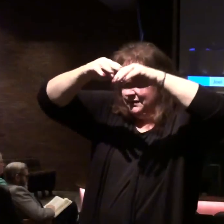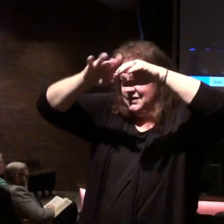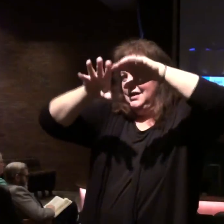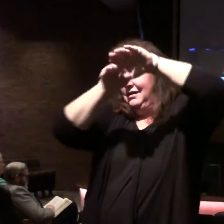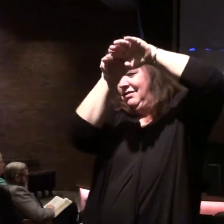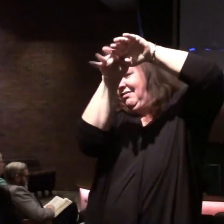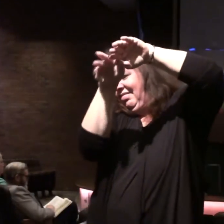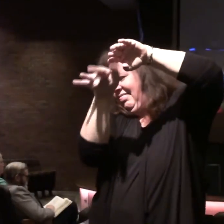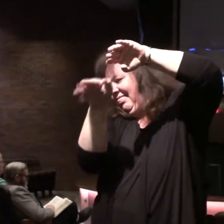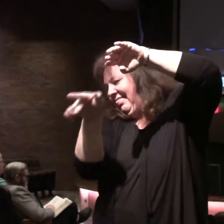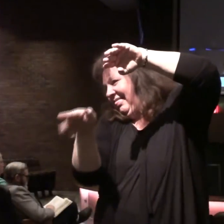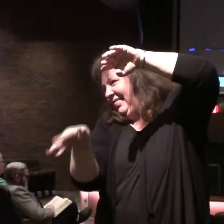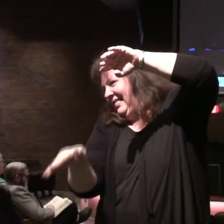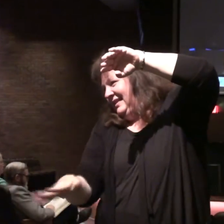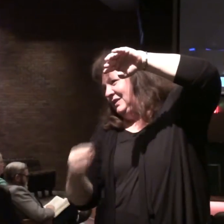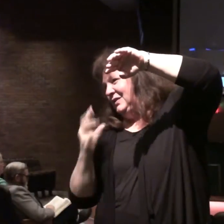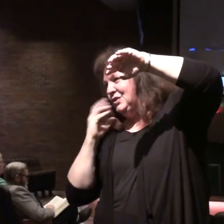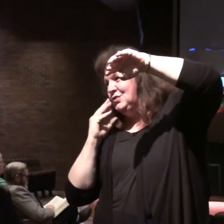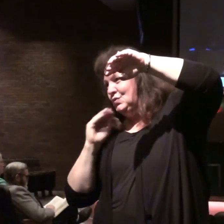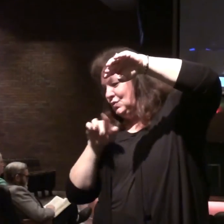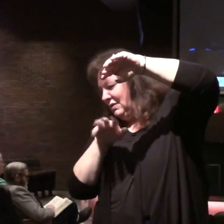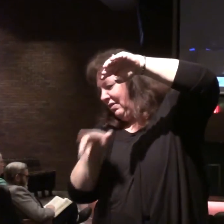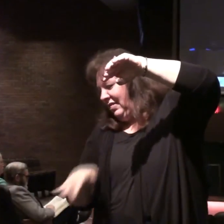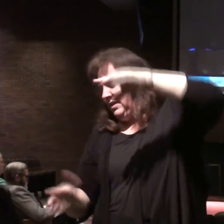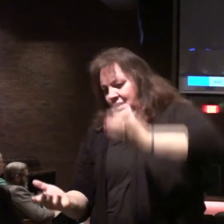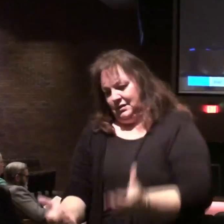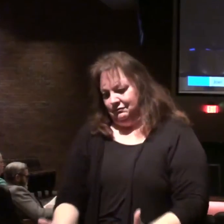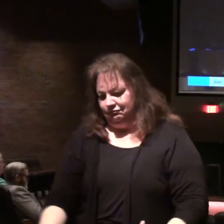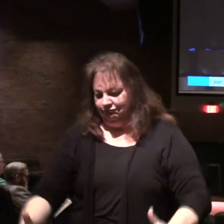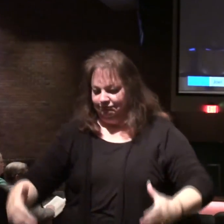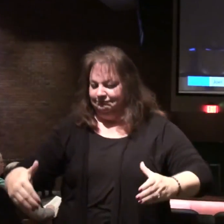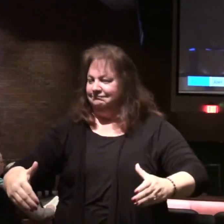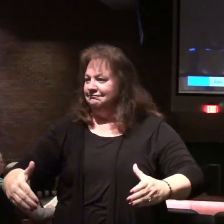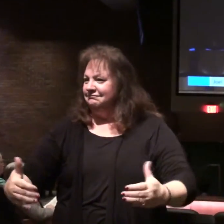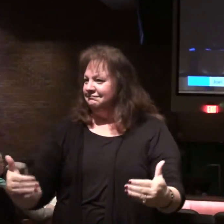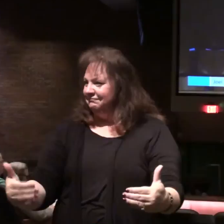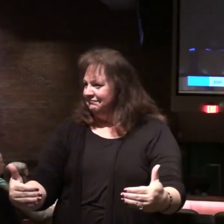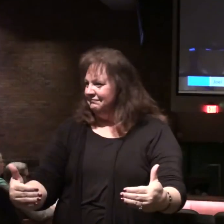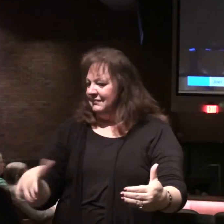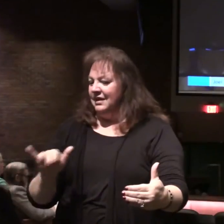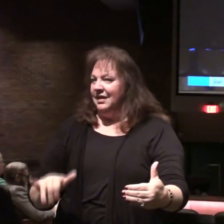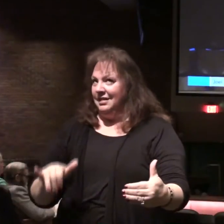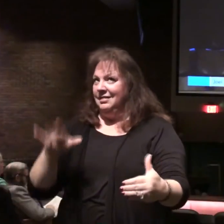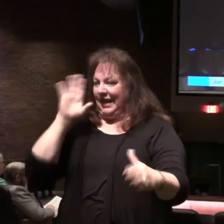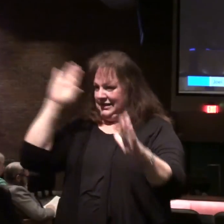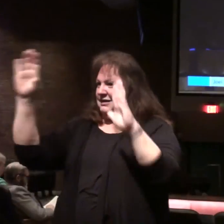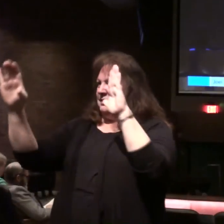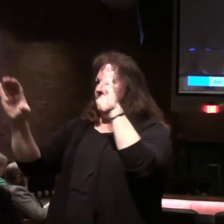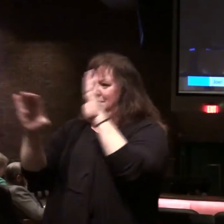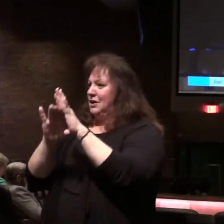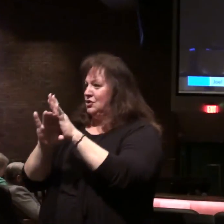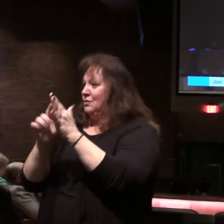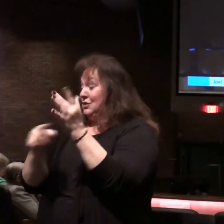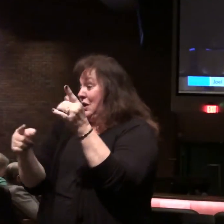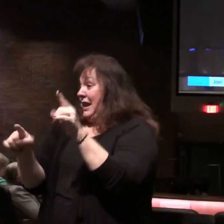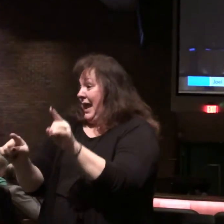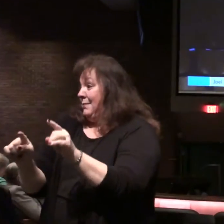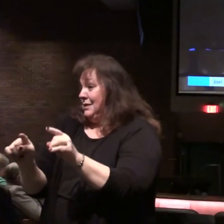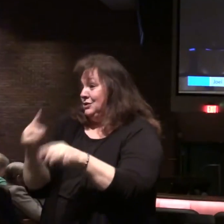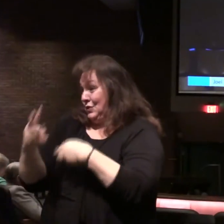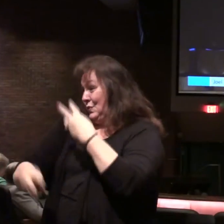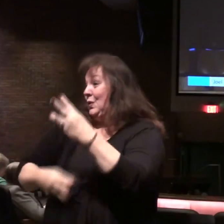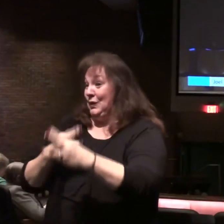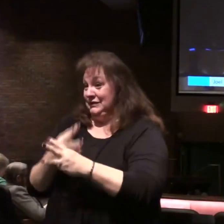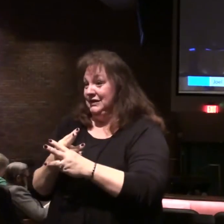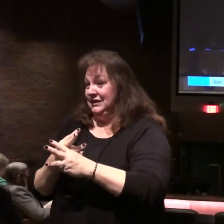would be squeezed out and went down the spot, spout, and fill up the lower bowl. That's the picture. Come tread the wine,